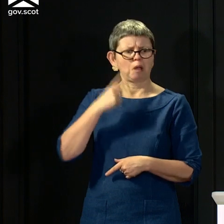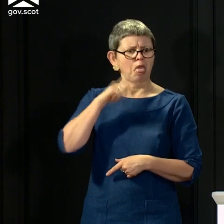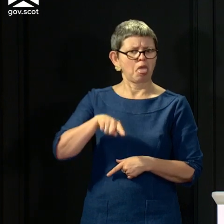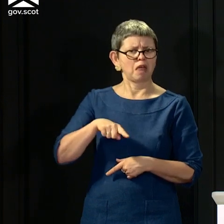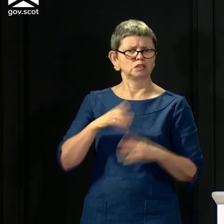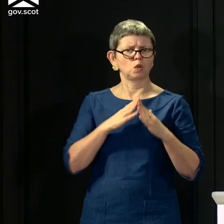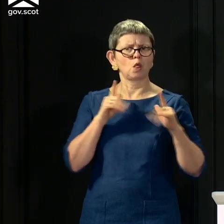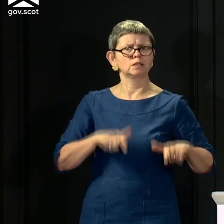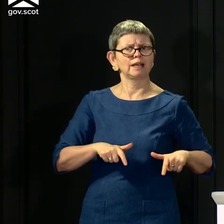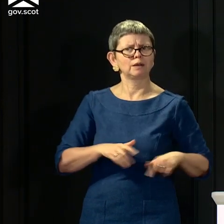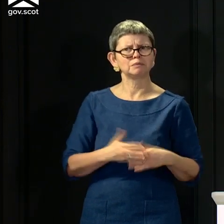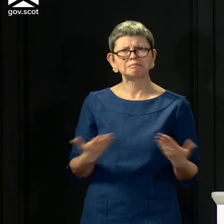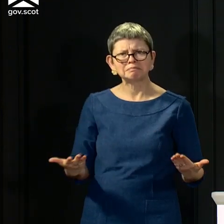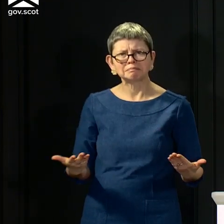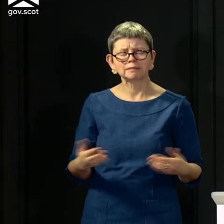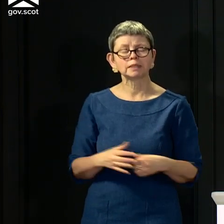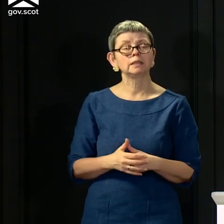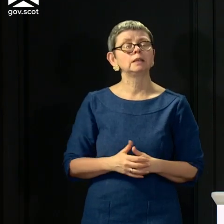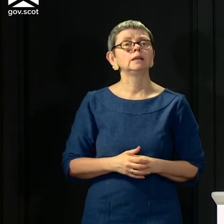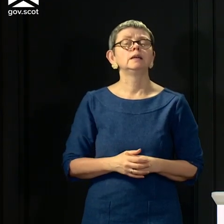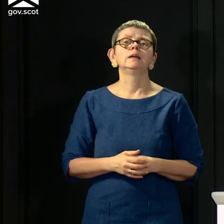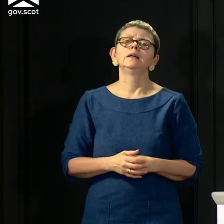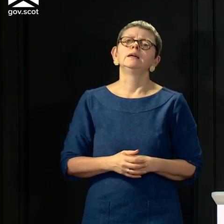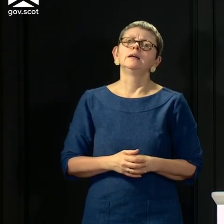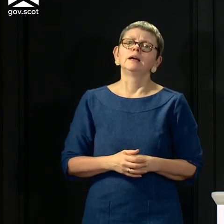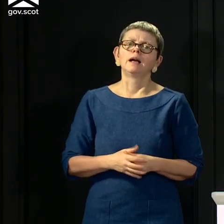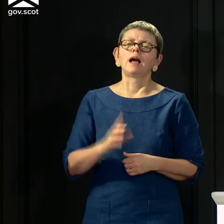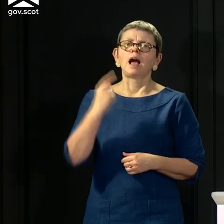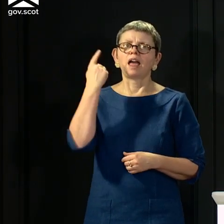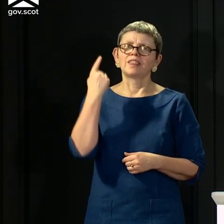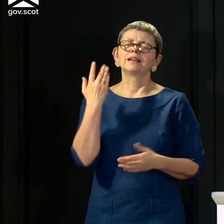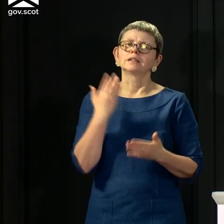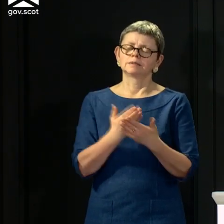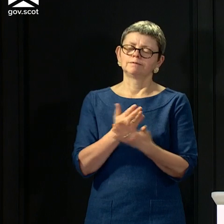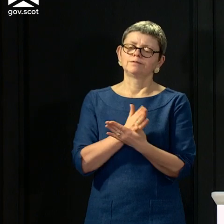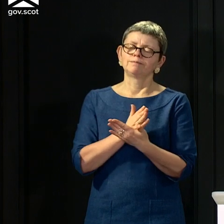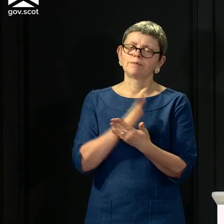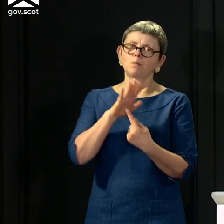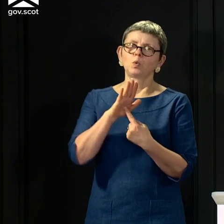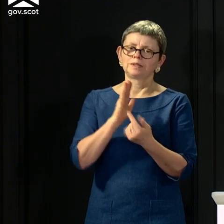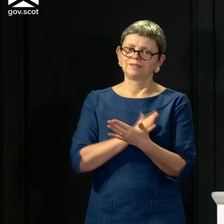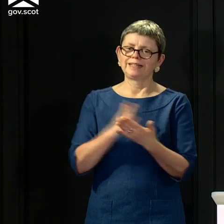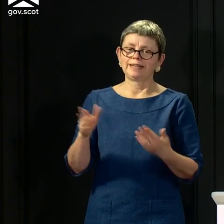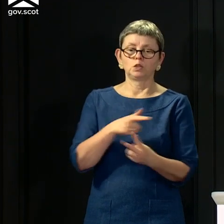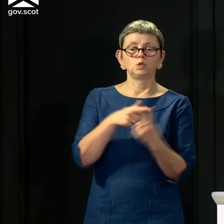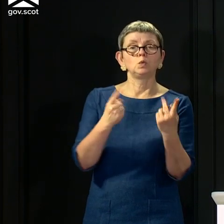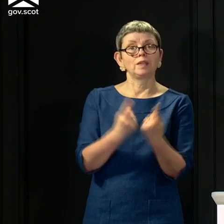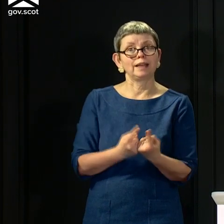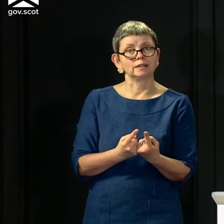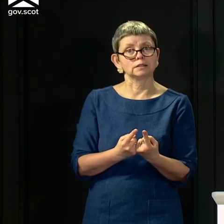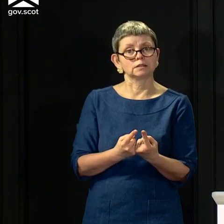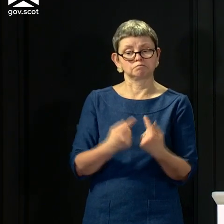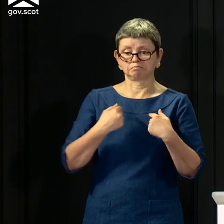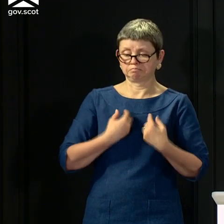Look, I think it's really important that we are very clear with people about two things. And we'll all choose to articulate this in